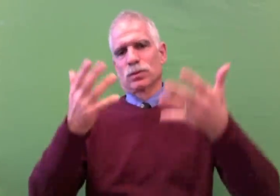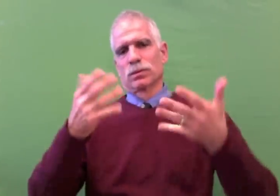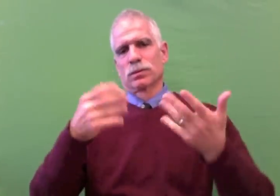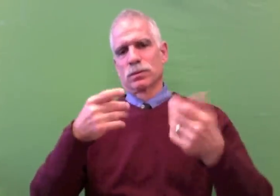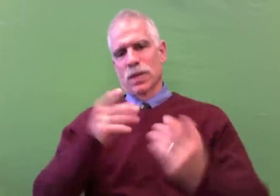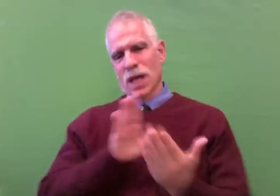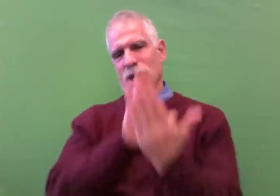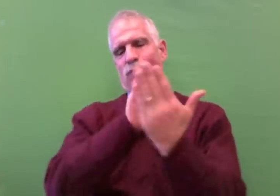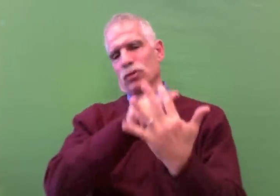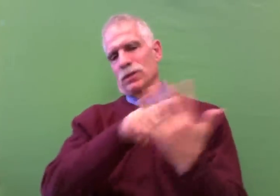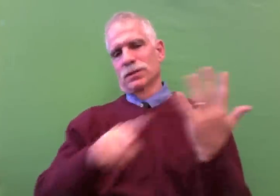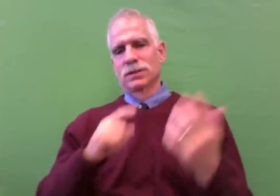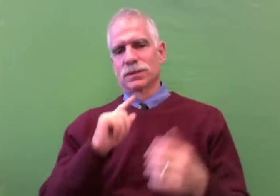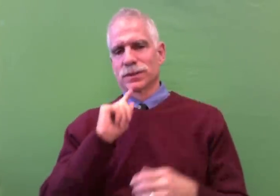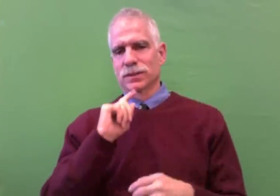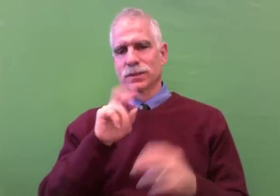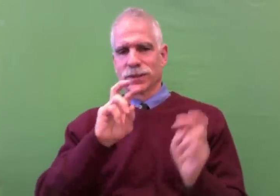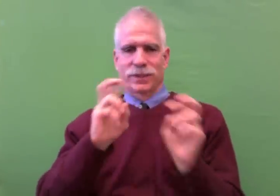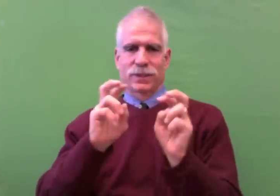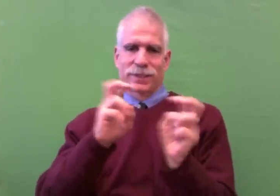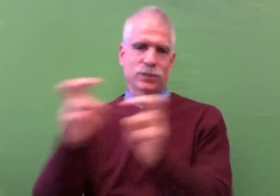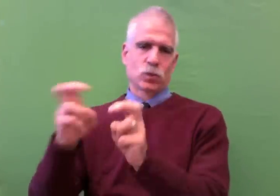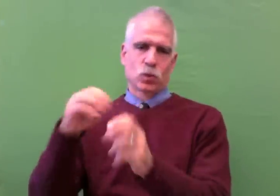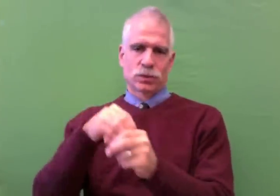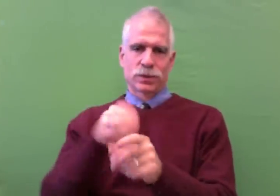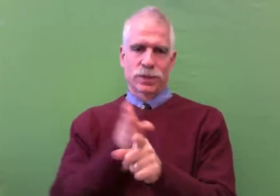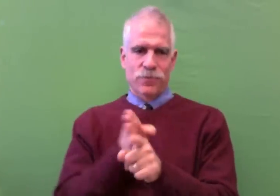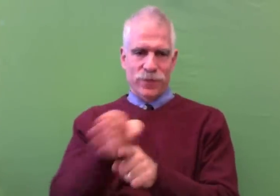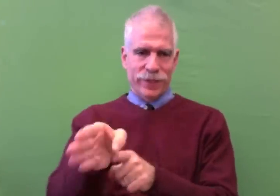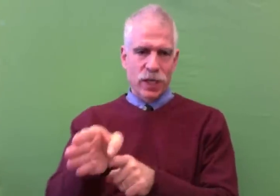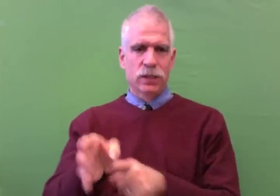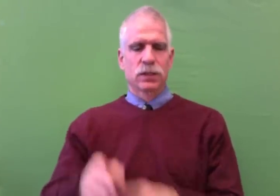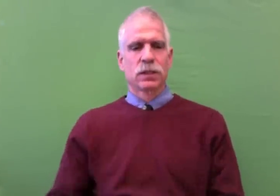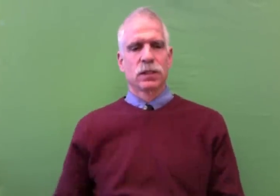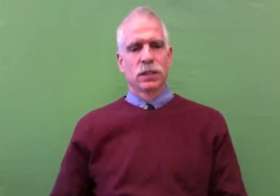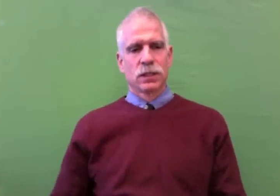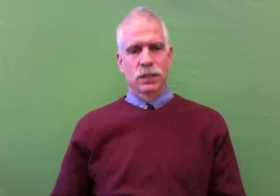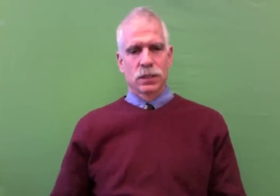to raise awareness and address these serious issues in the field.